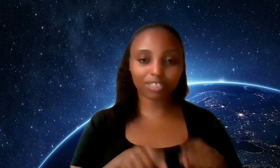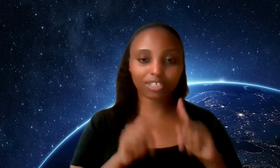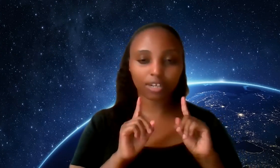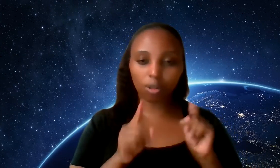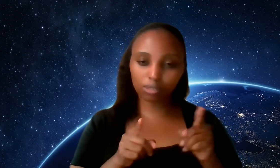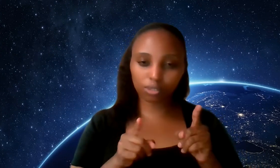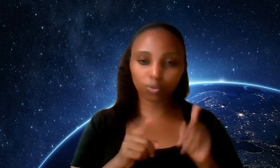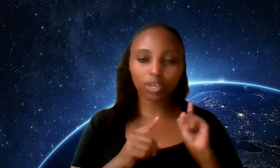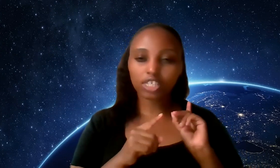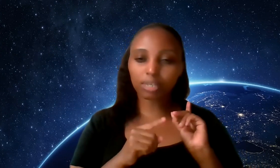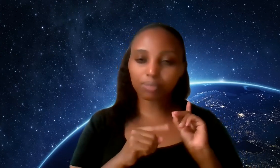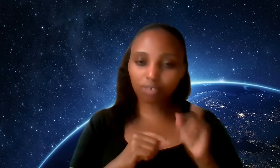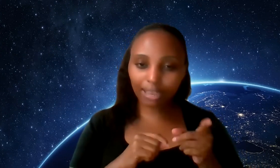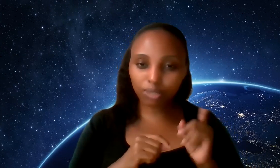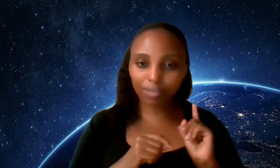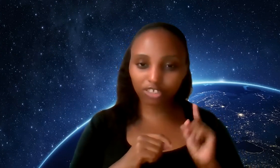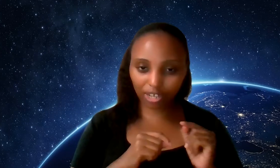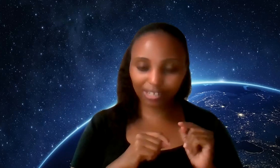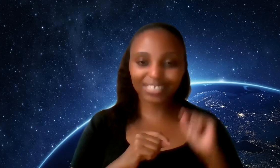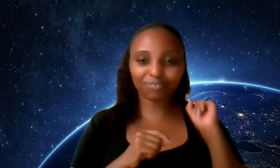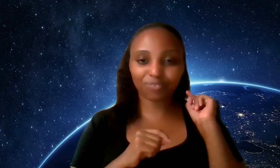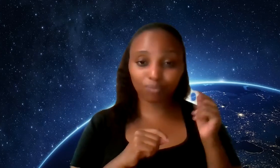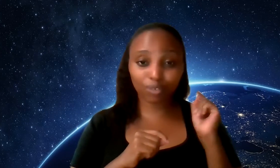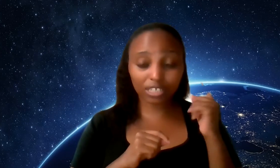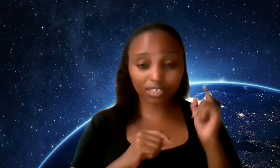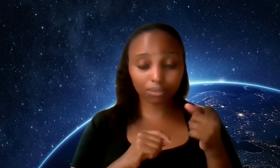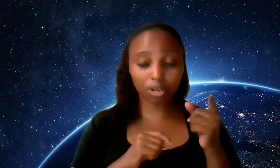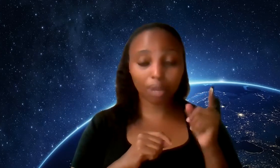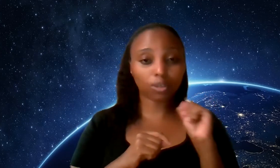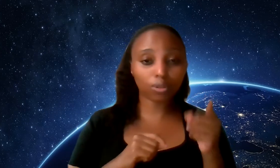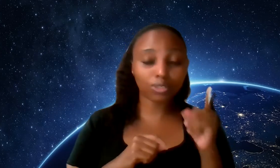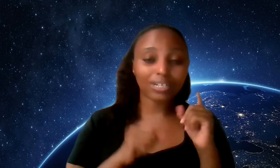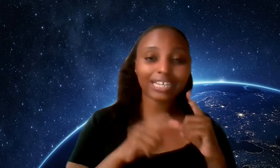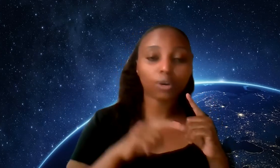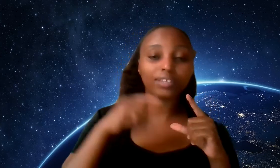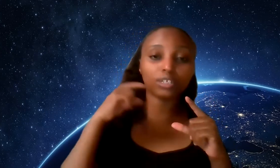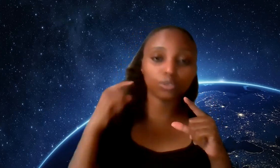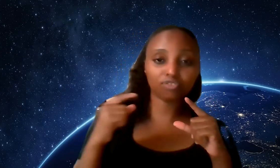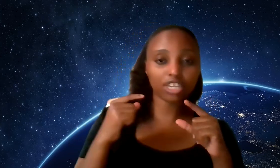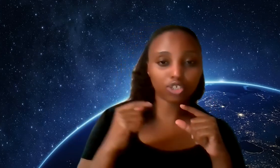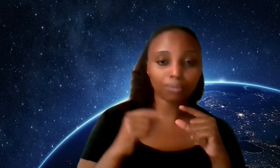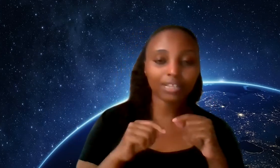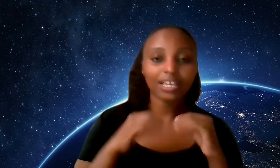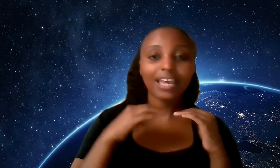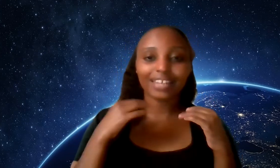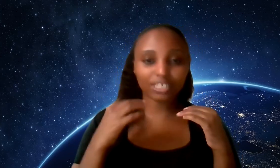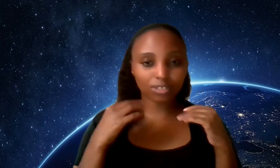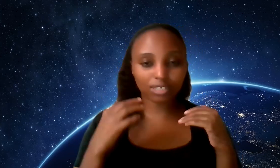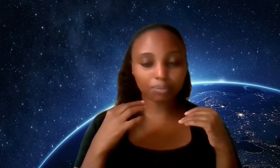message and also subscribe to my channel if you've not yet subscribed and also click on the notification bell next to the